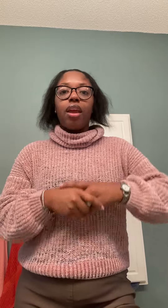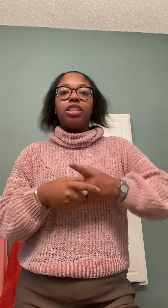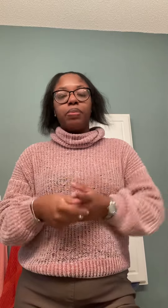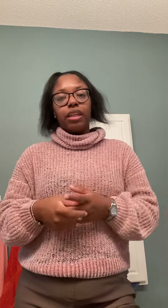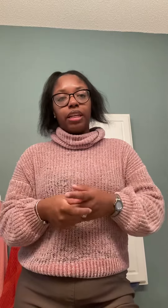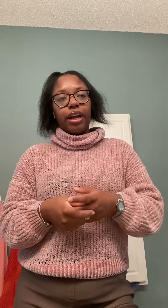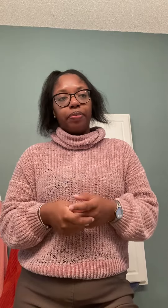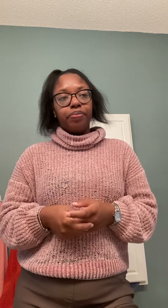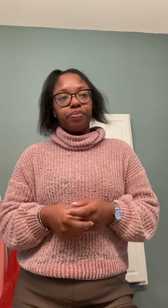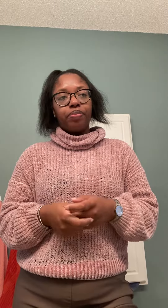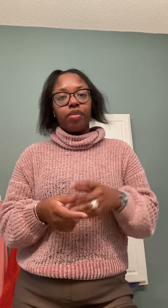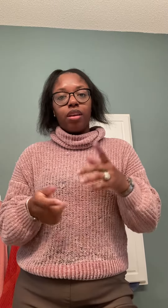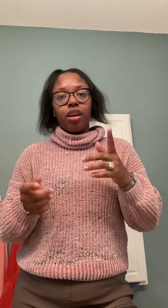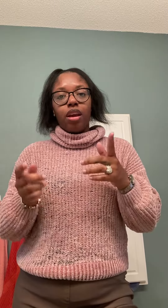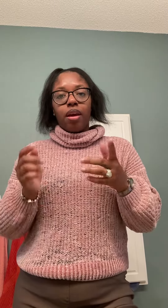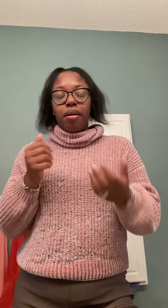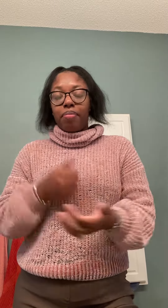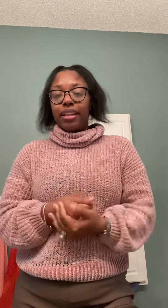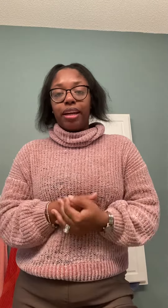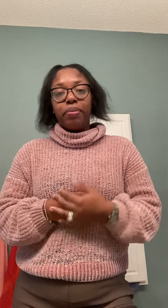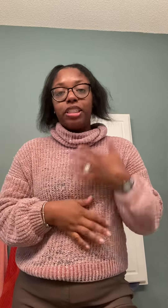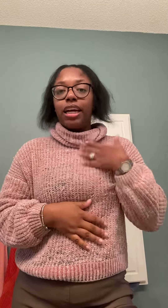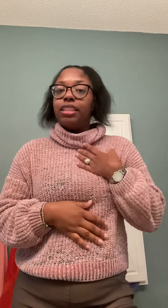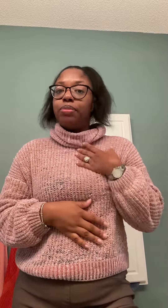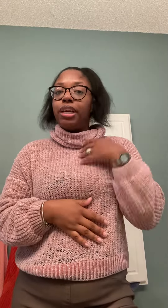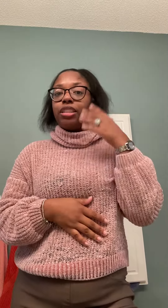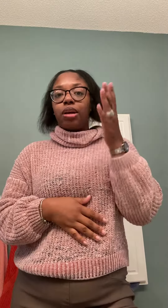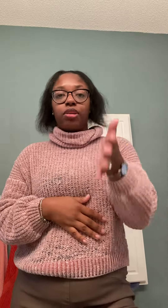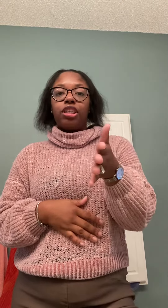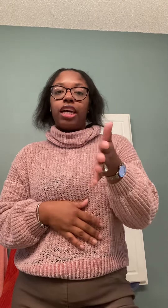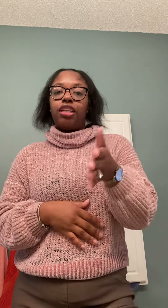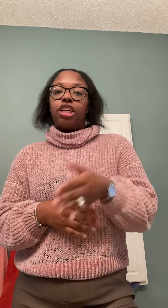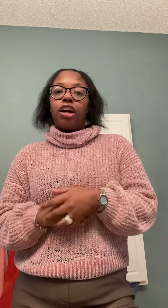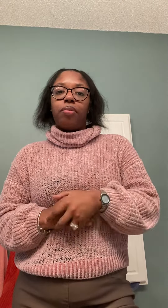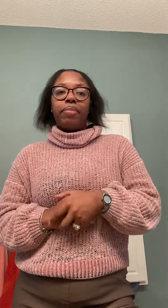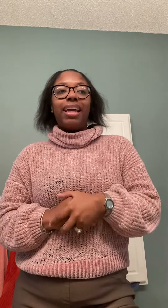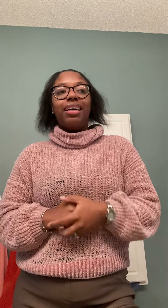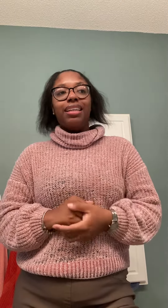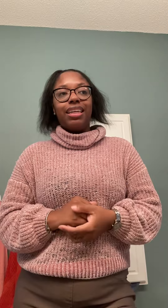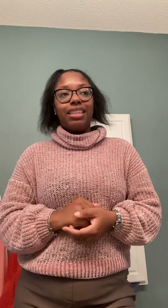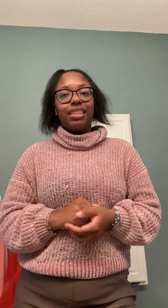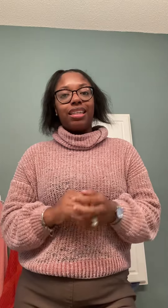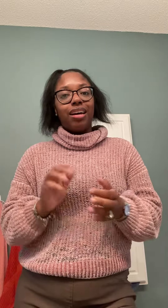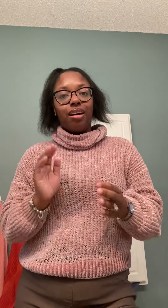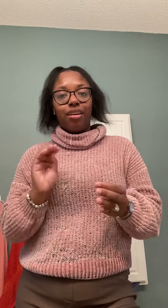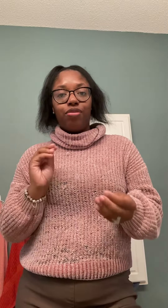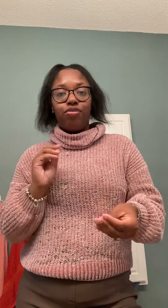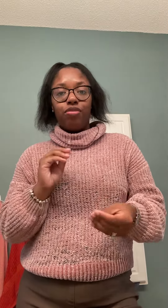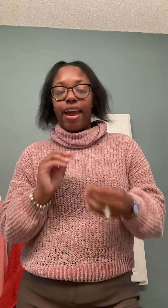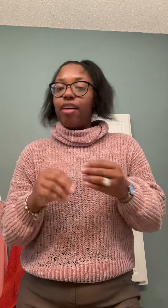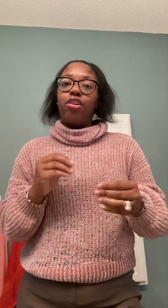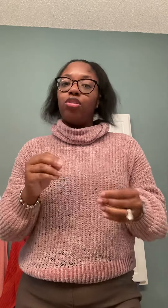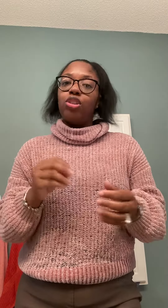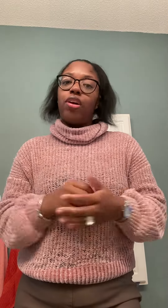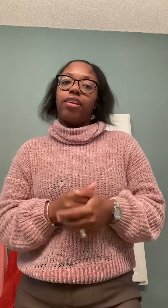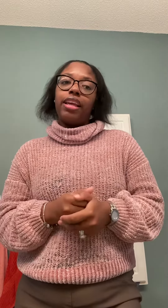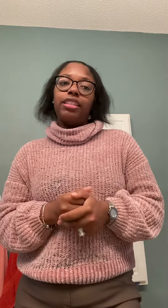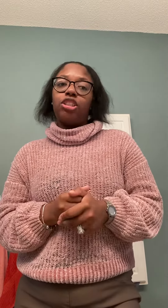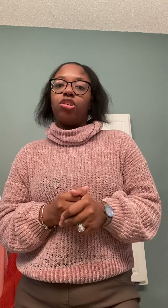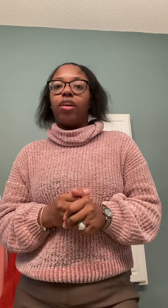Spill it today. My therapist challenged me, so I'm going to challenge y'all. Make a list of however old you are and things that you're grateful